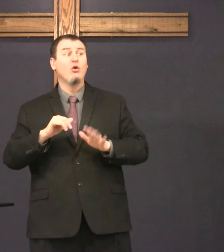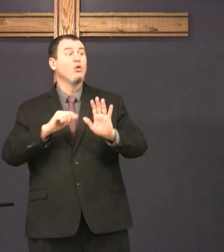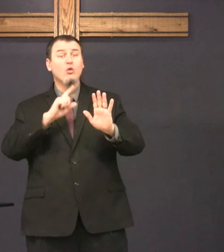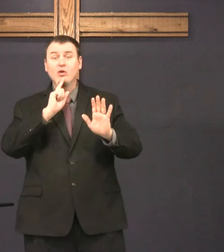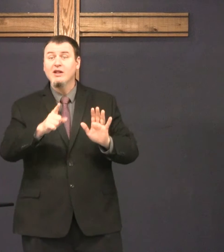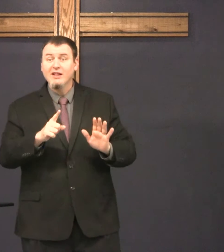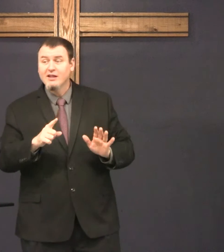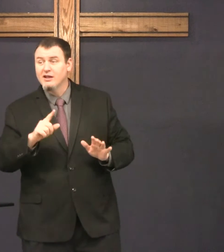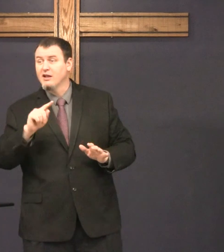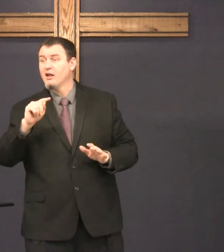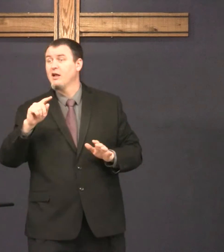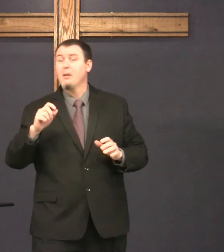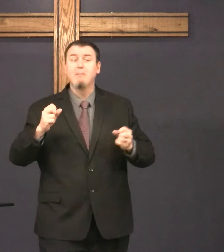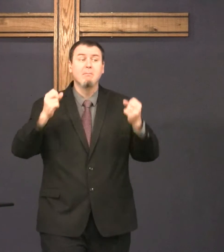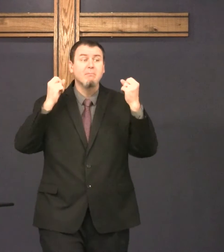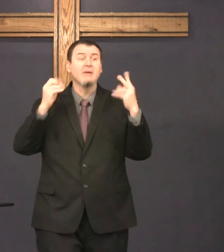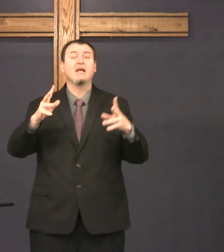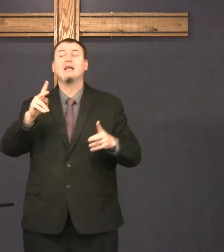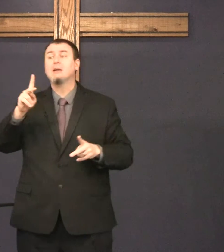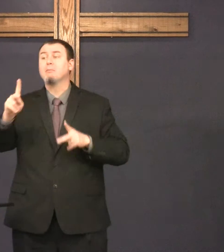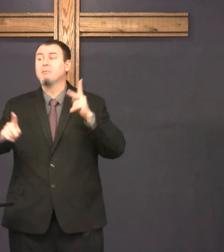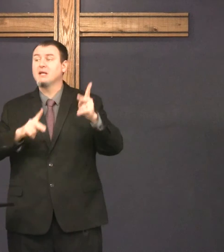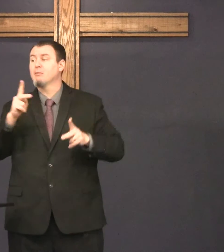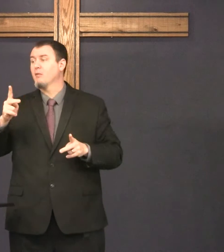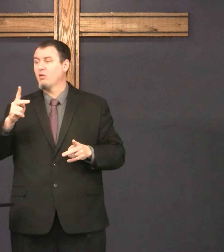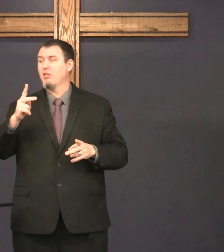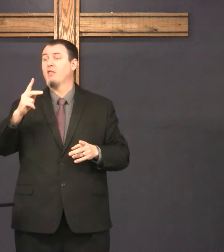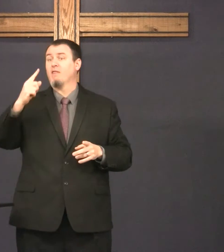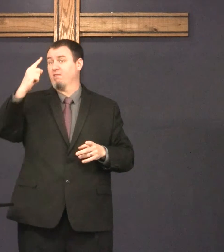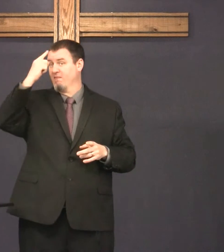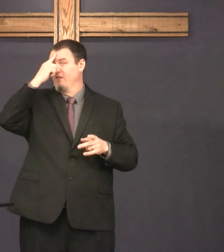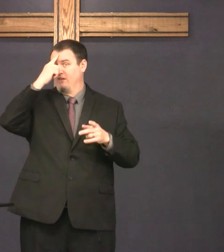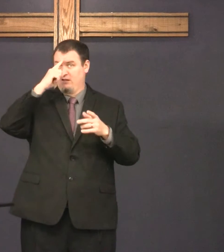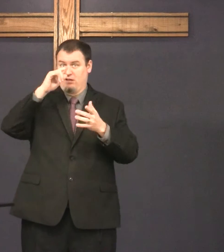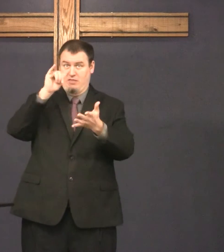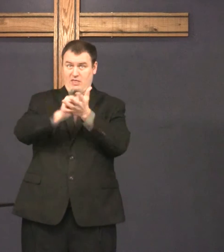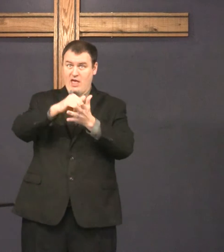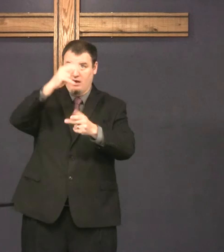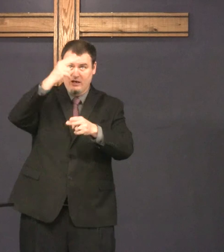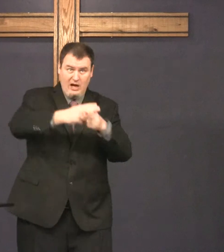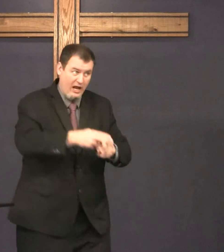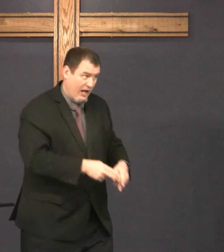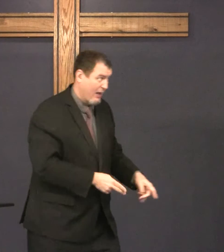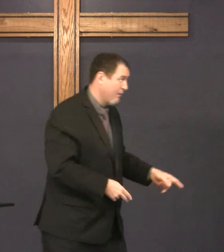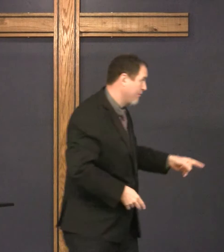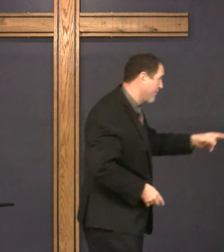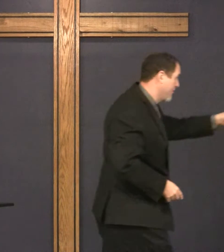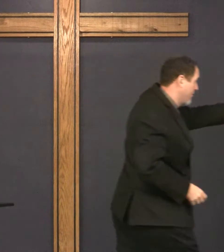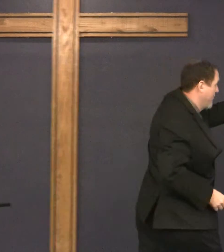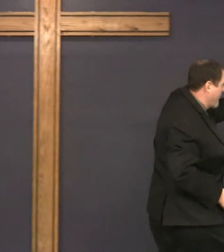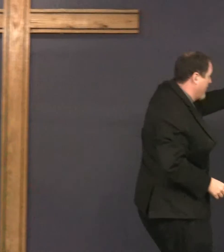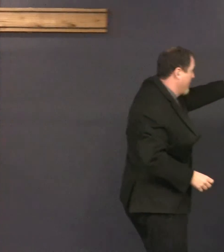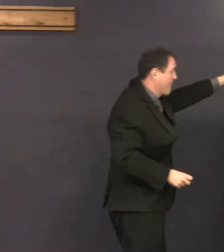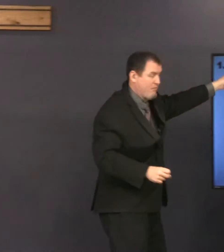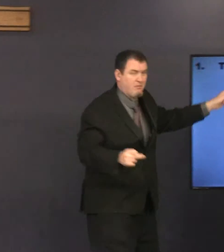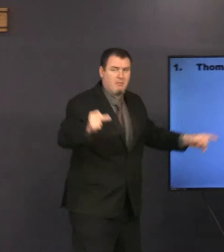That's what we always think of. But really, many people think this name